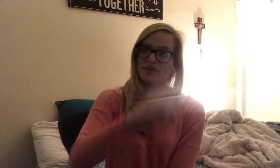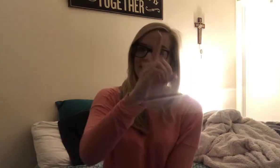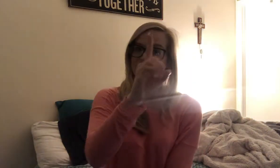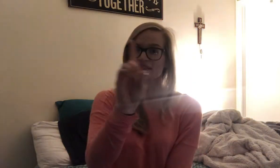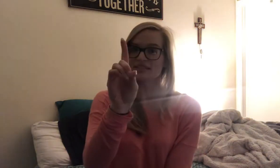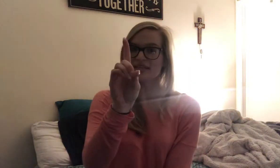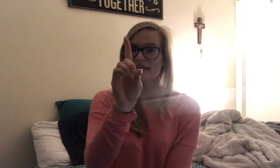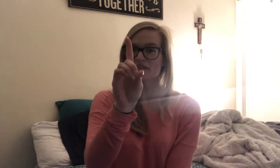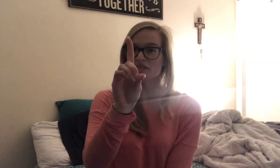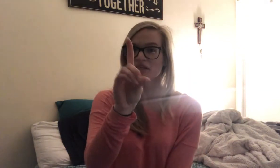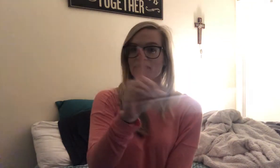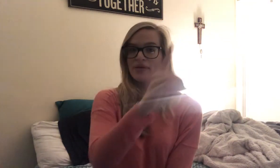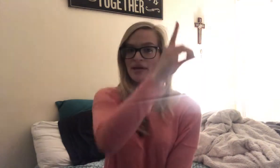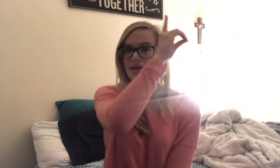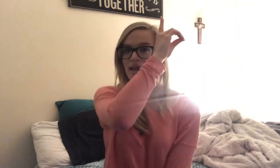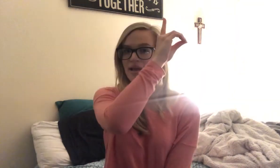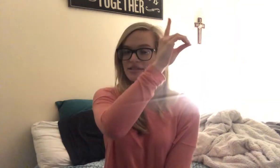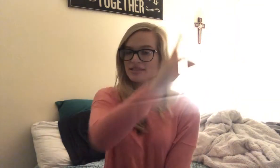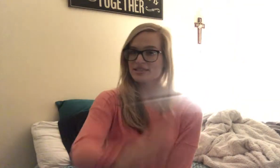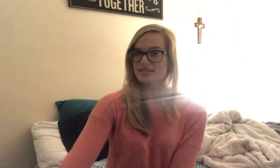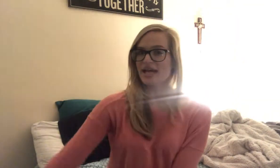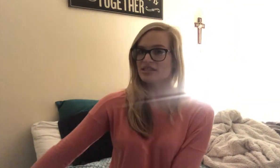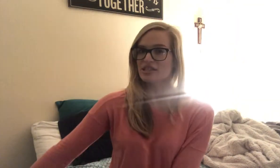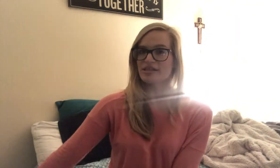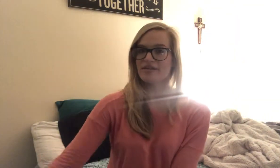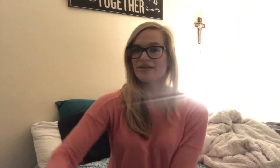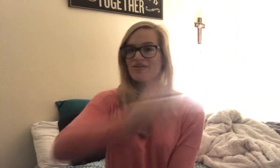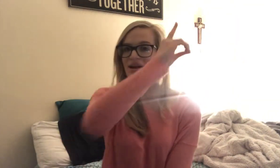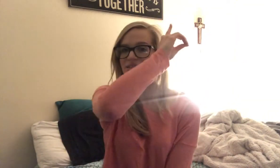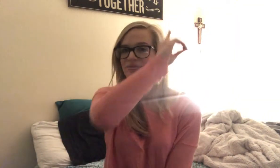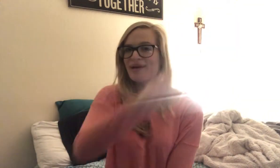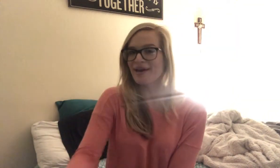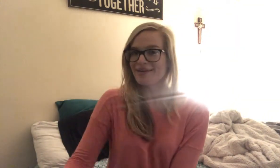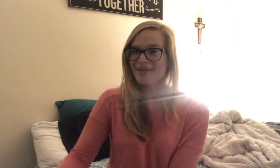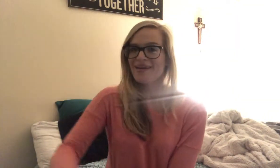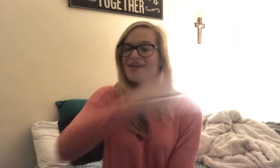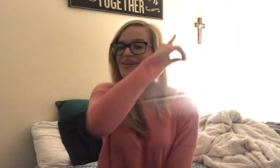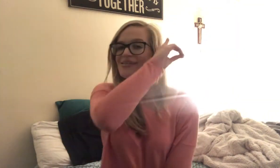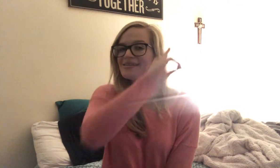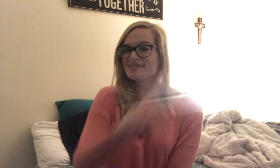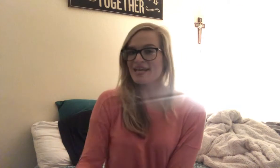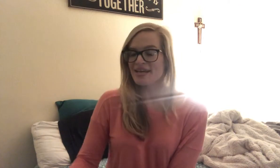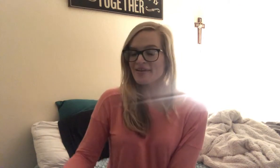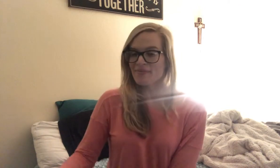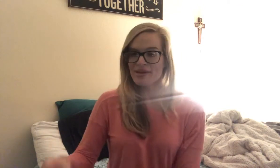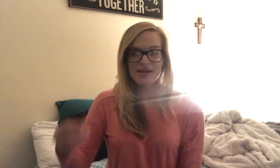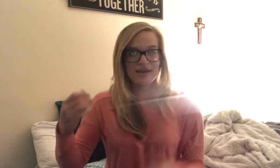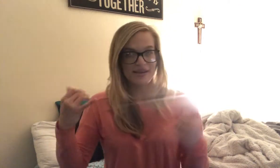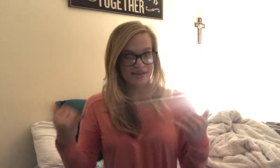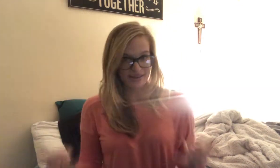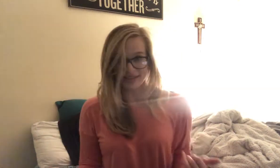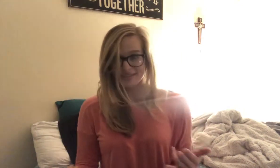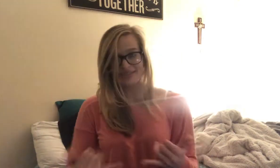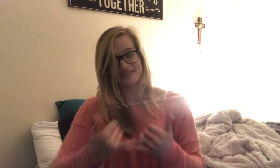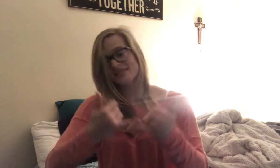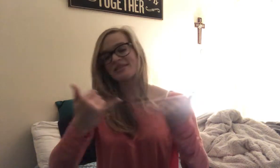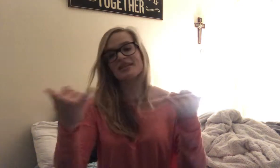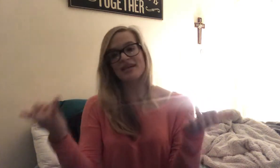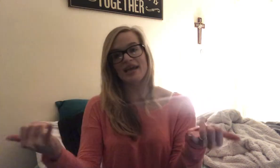That's a D handshape. And just slash it across your body. Damn. This. Again,